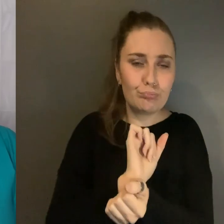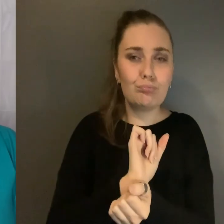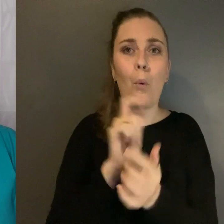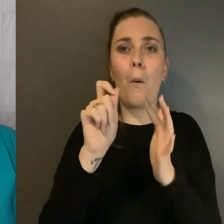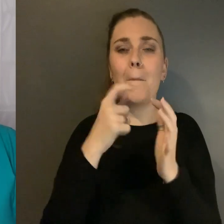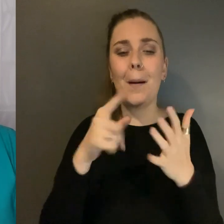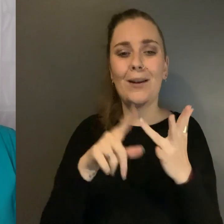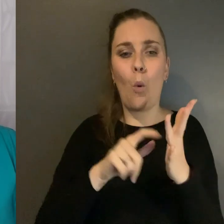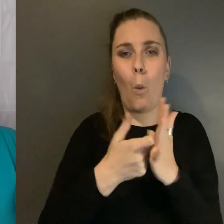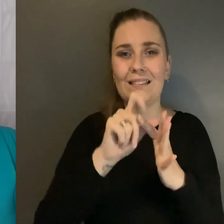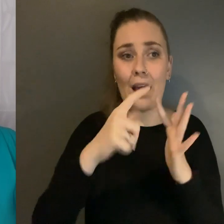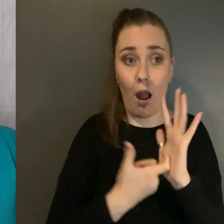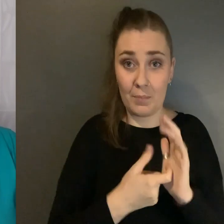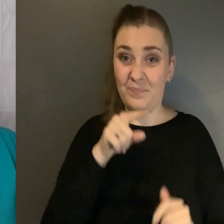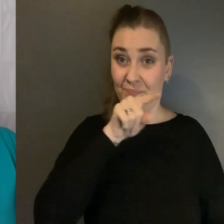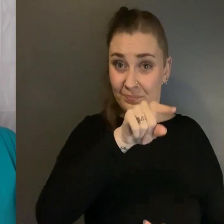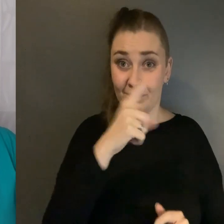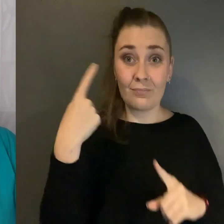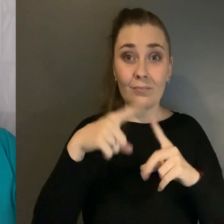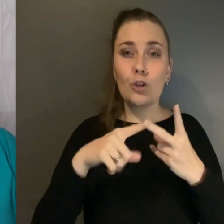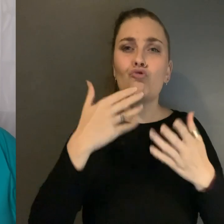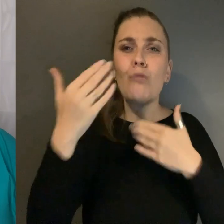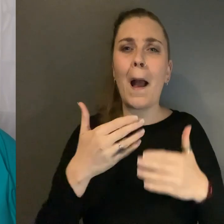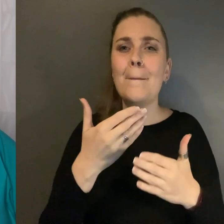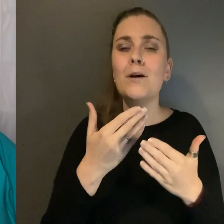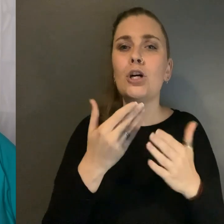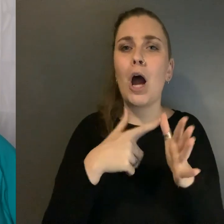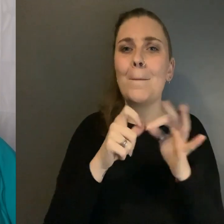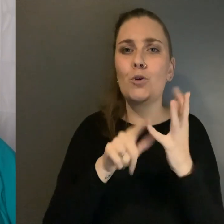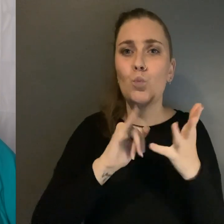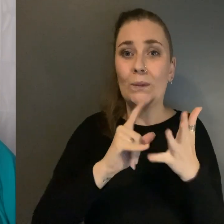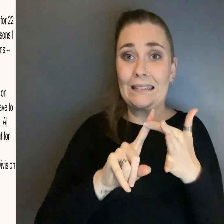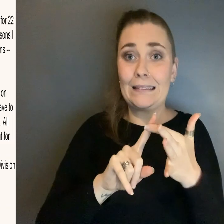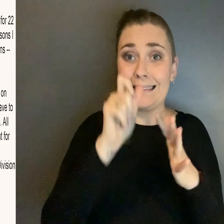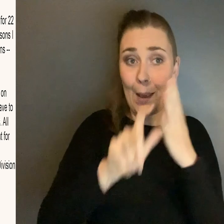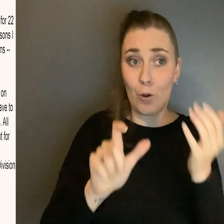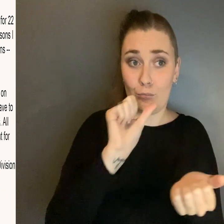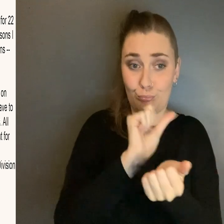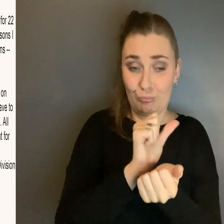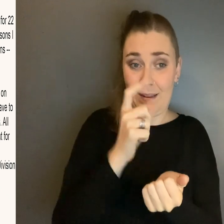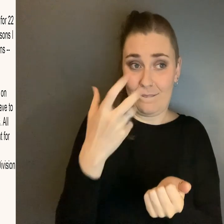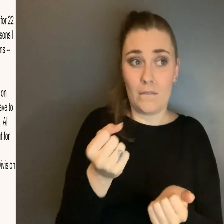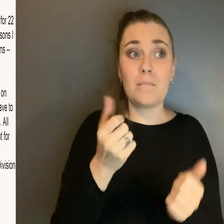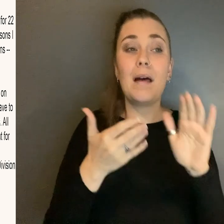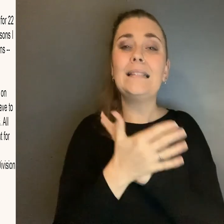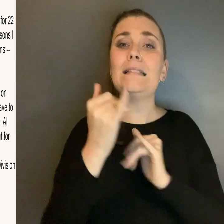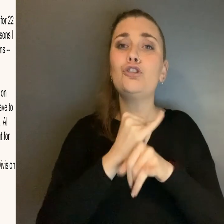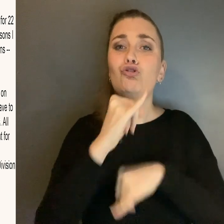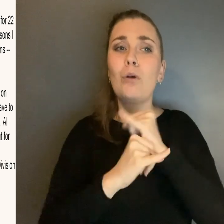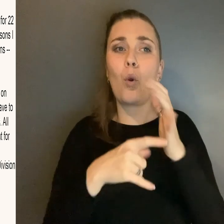Kriti Sharma also describes the abuse that disabled prisoners face Under international law, solitary confinement